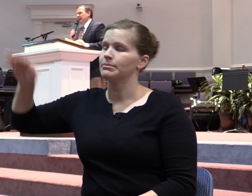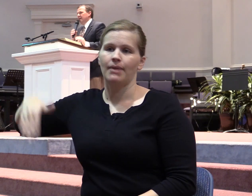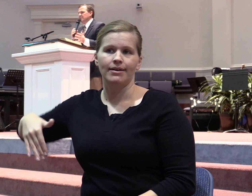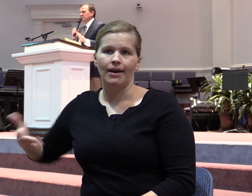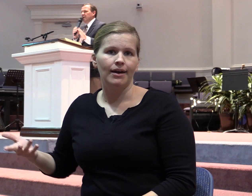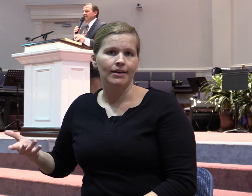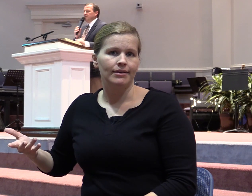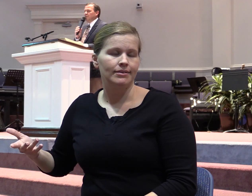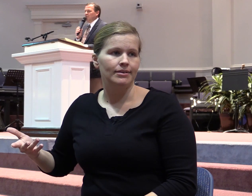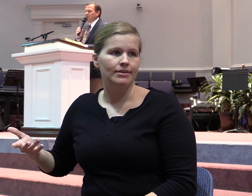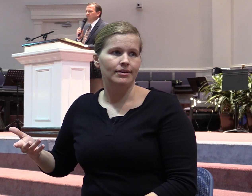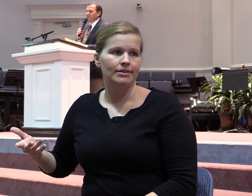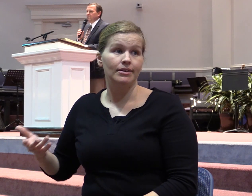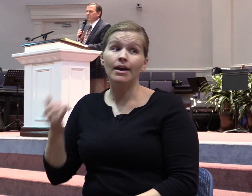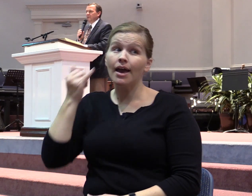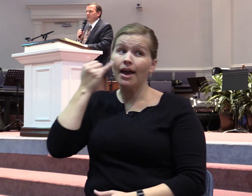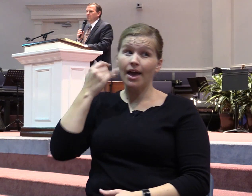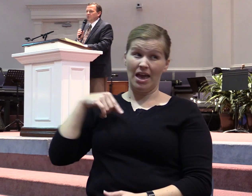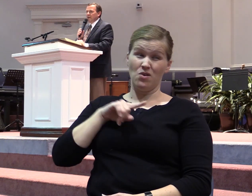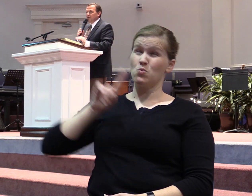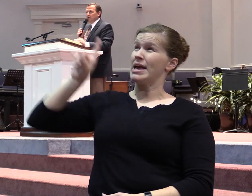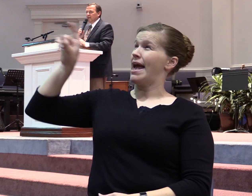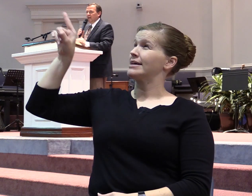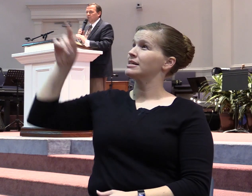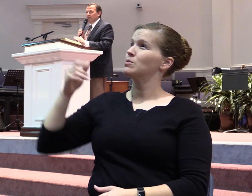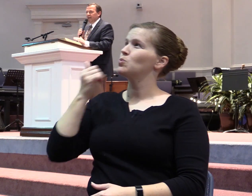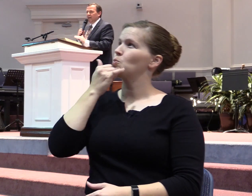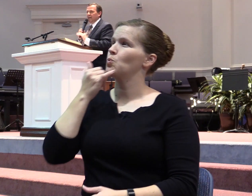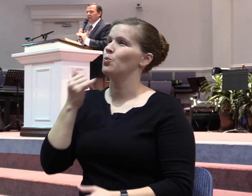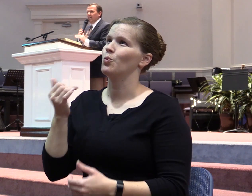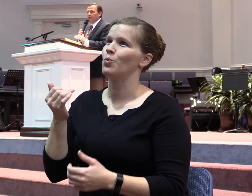have is because we ask with the wrong motives. We're trying to trick God. We're playing God like a lottery.